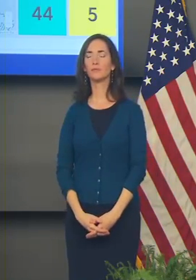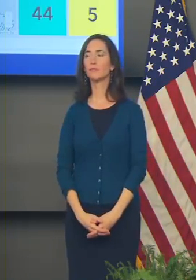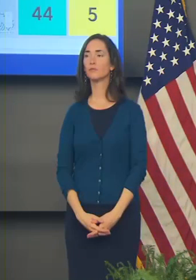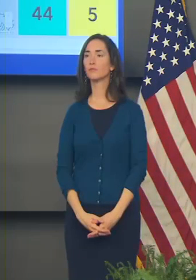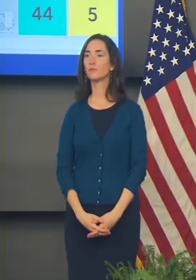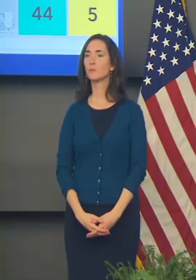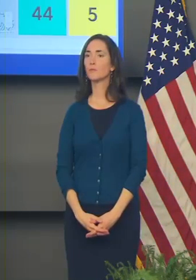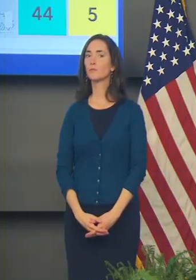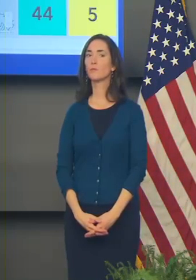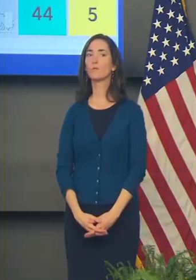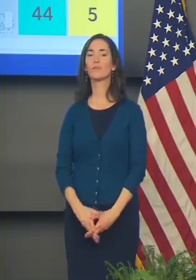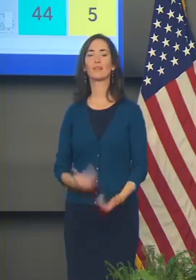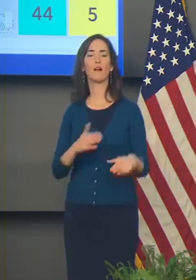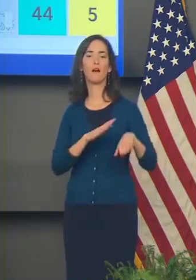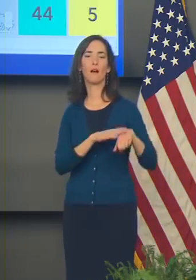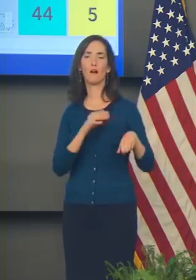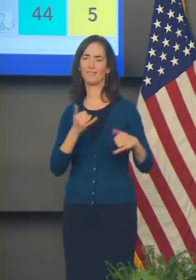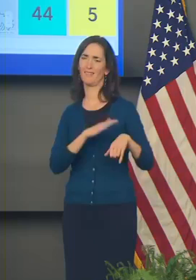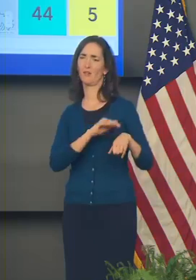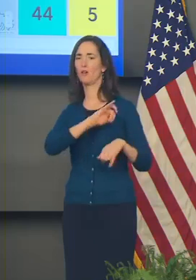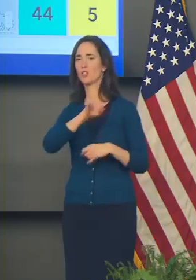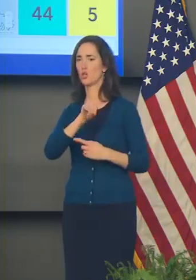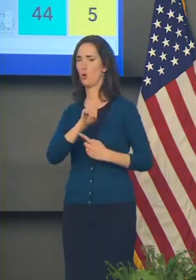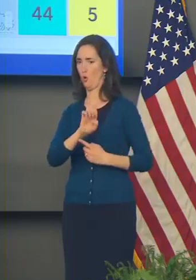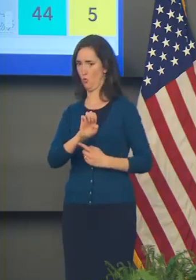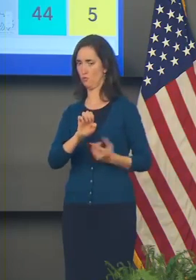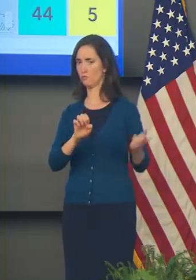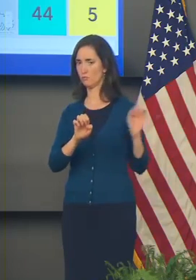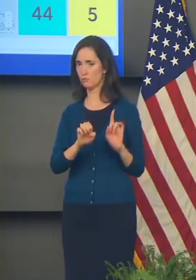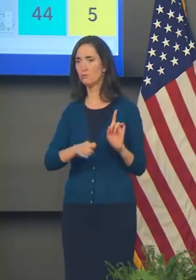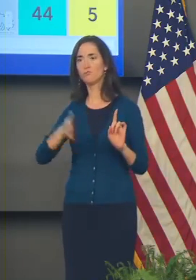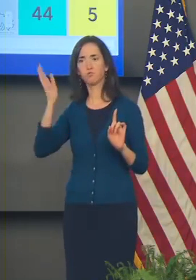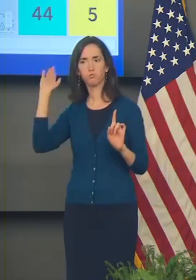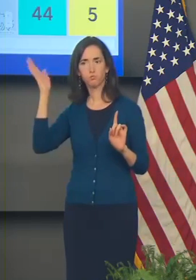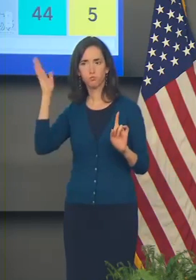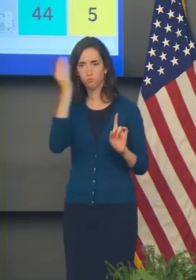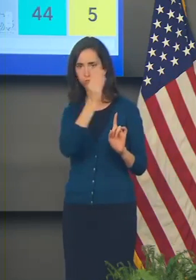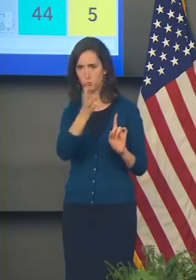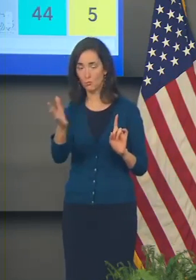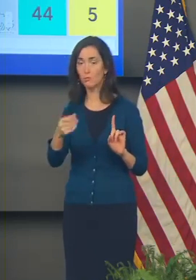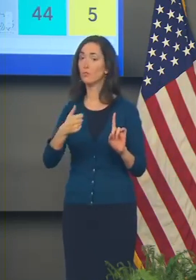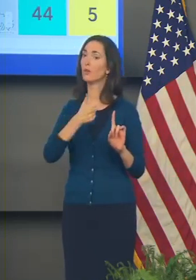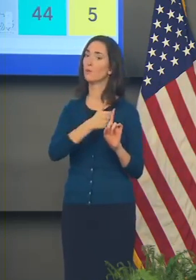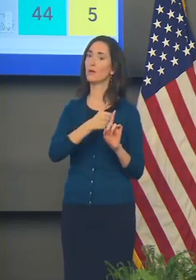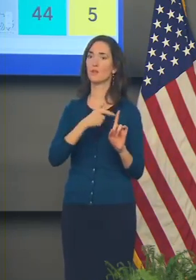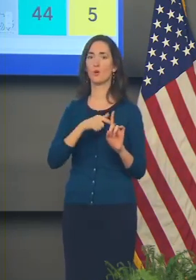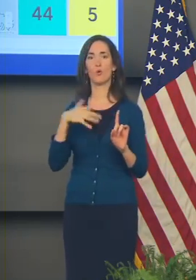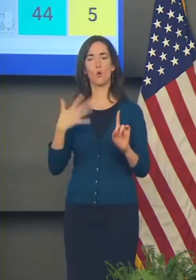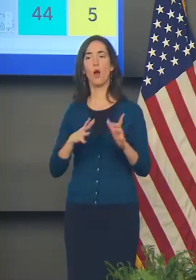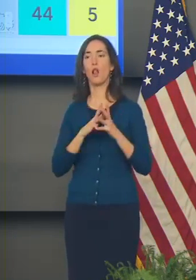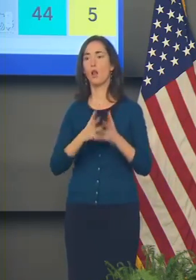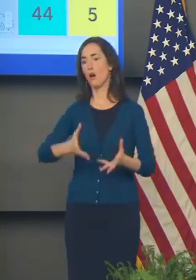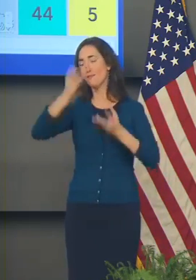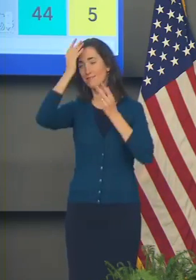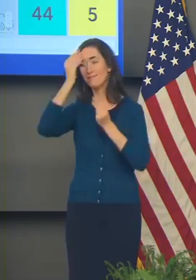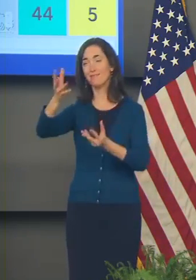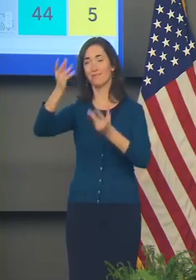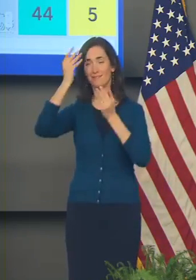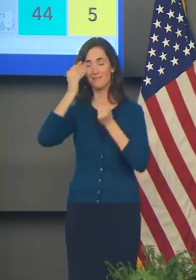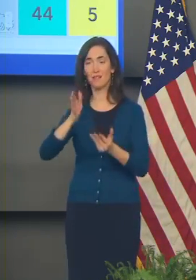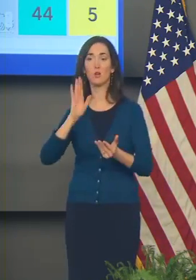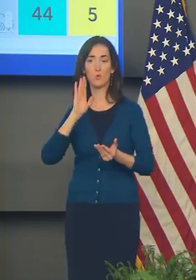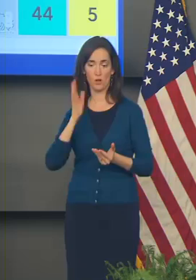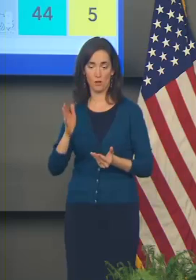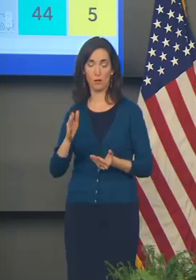I'm going to ask Joe to come up now and to speak to you all. He's obviously got a lot of information for you, and then